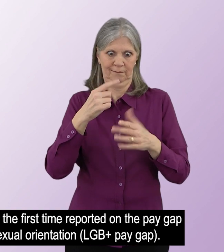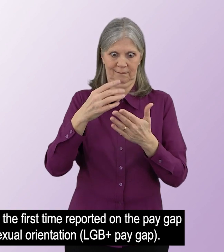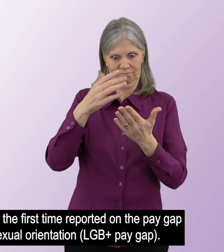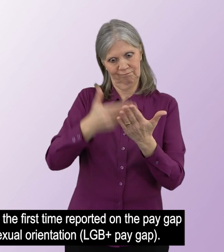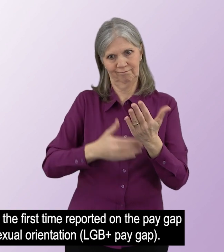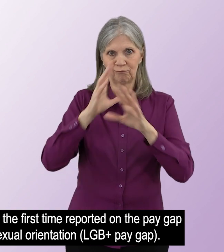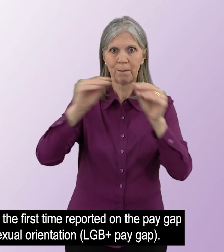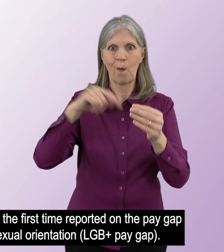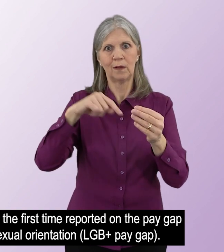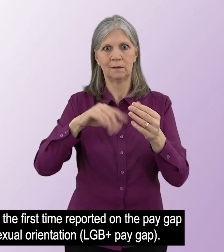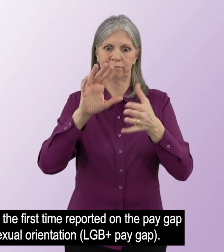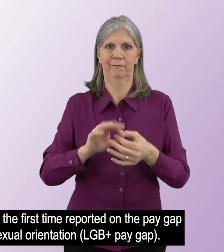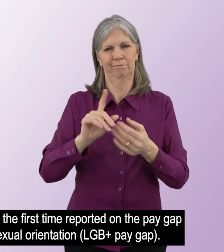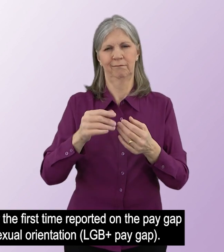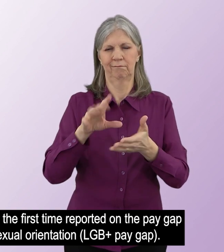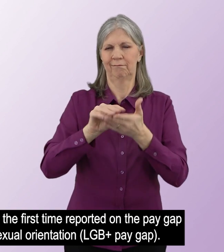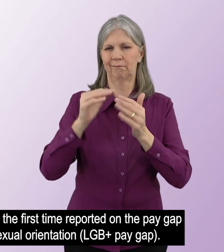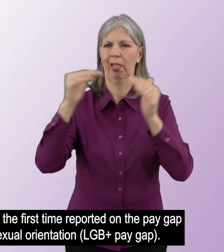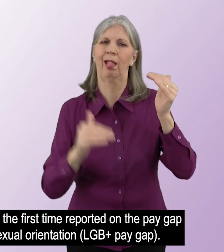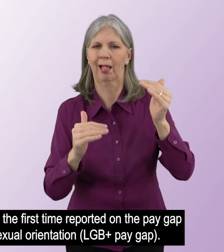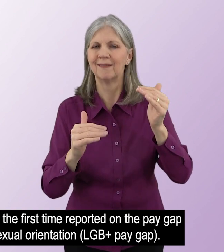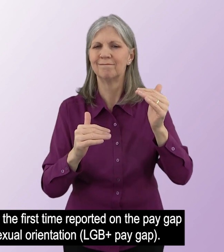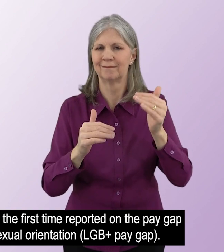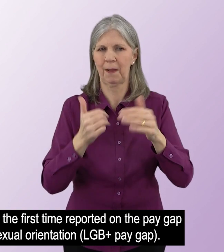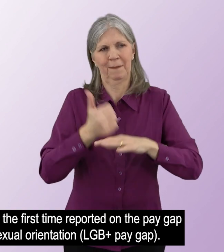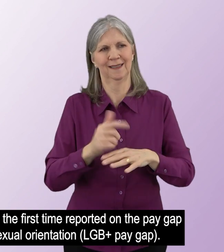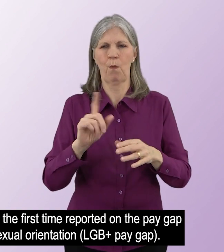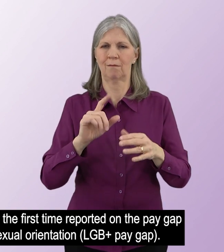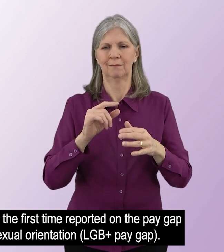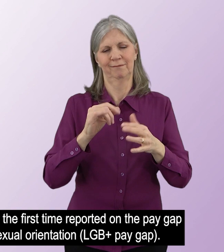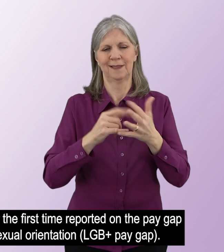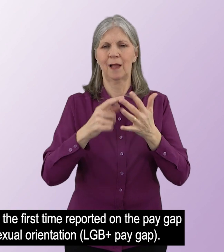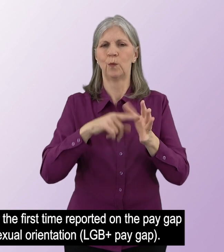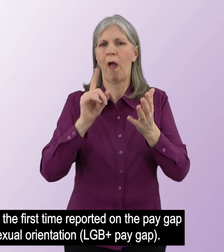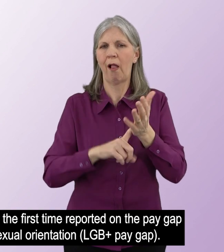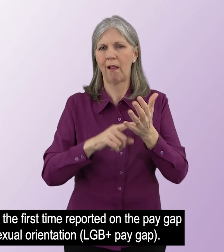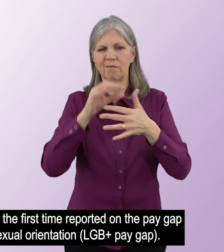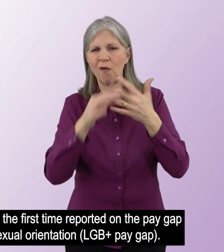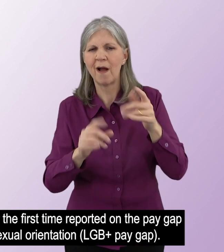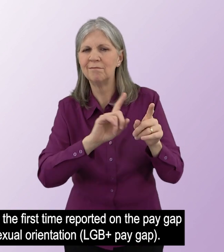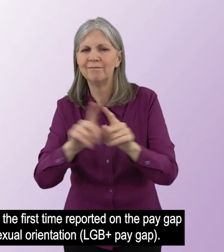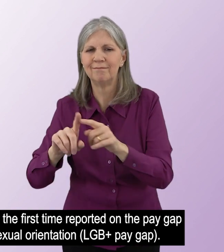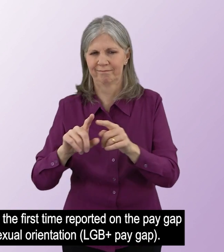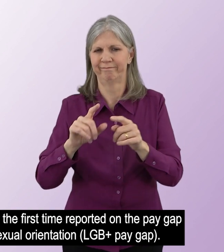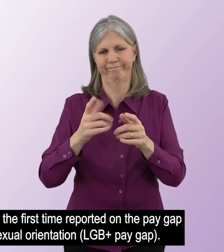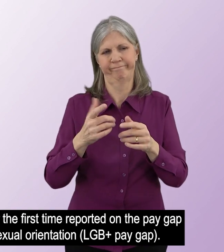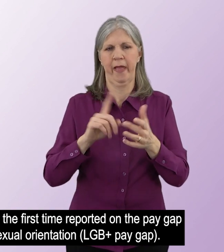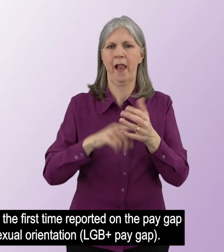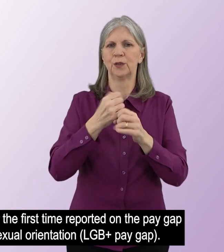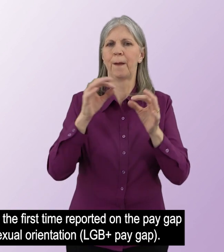This year we have, for the first time, reported on the pay gap on the basis of sexual orientation. LGB plus